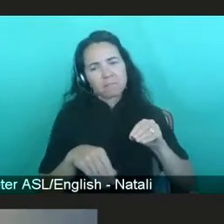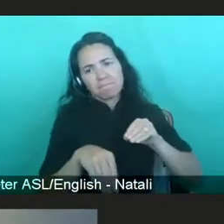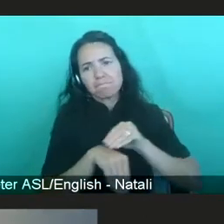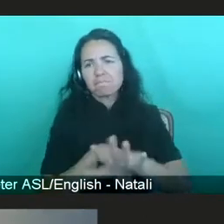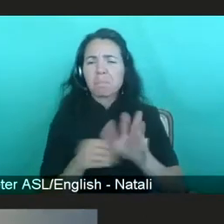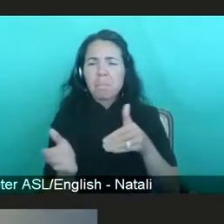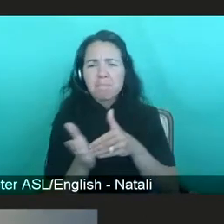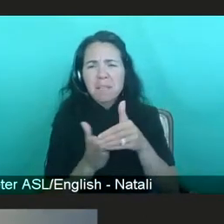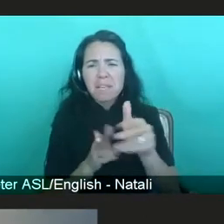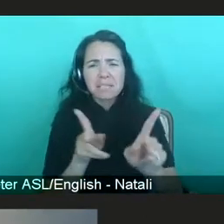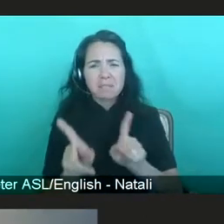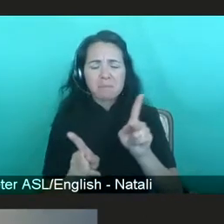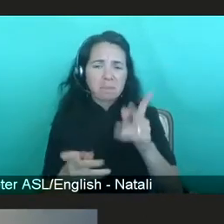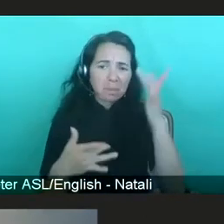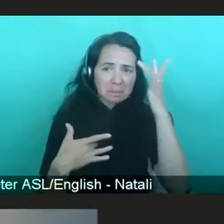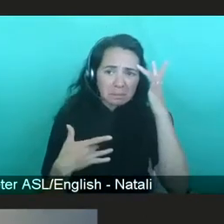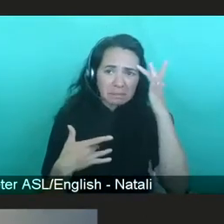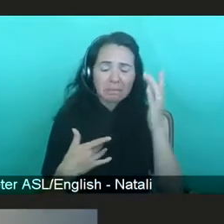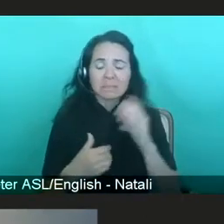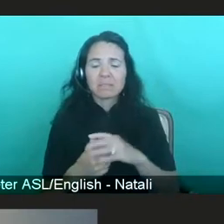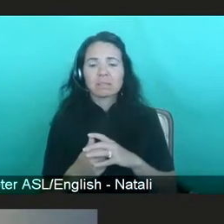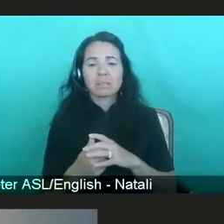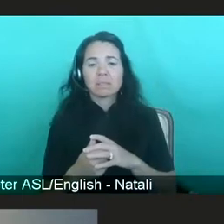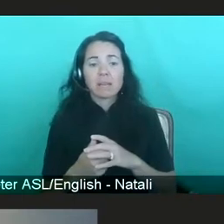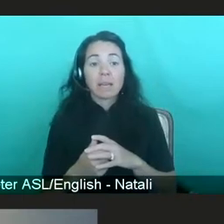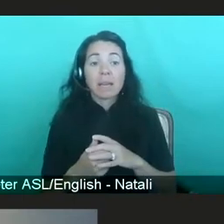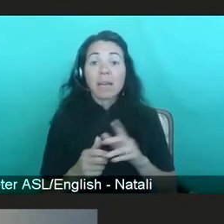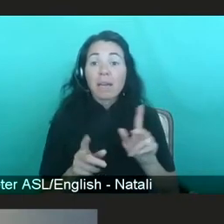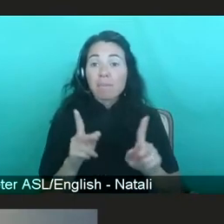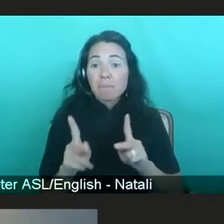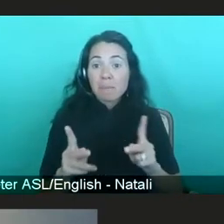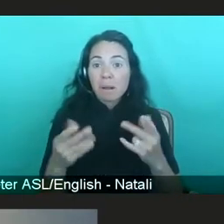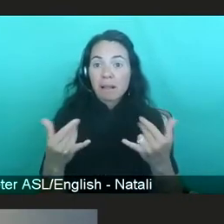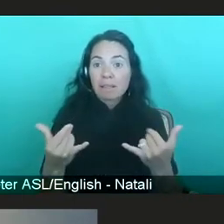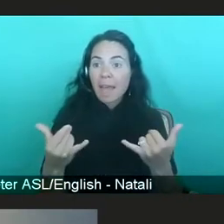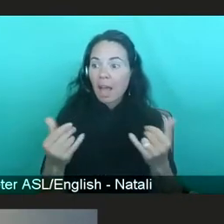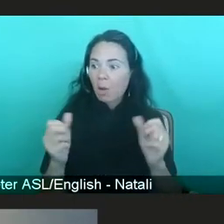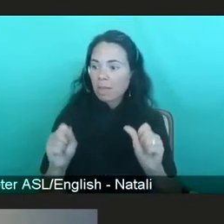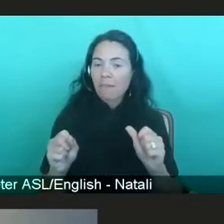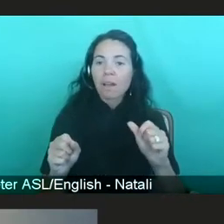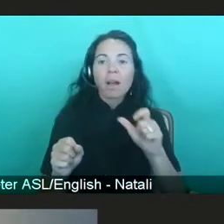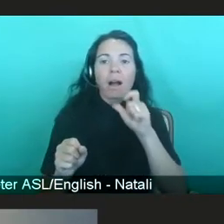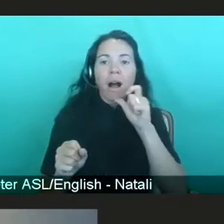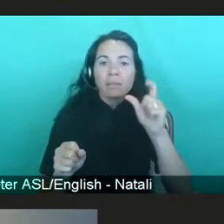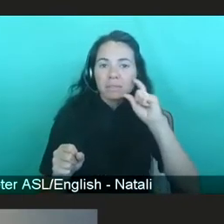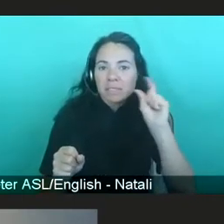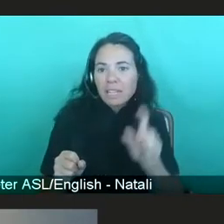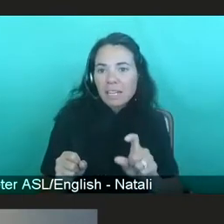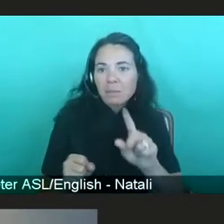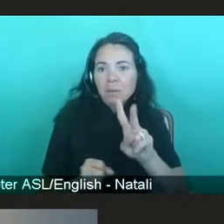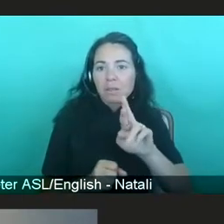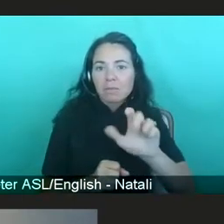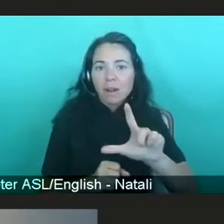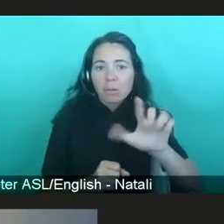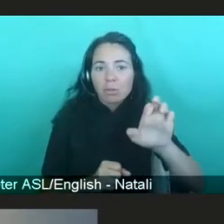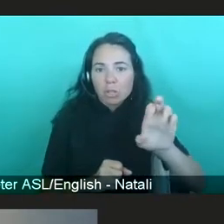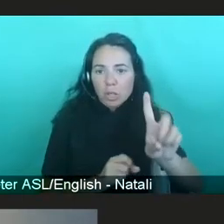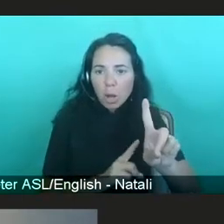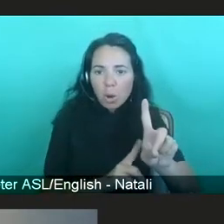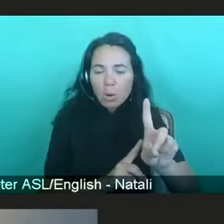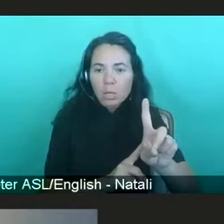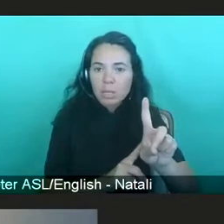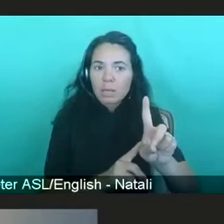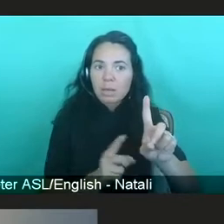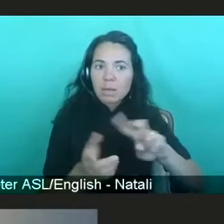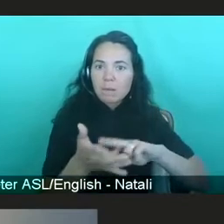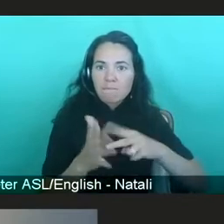And this ability to allow people to achieve an undetectable viral load makes it impossible to transmit the